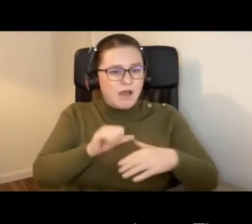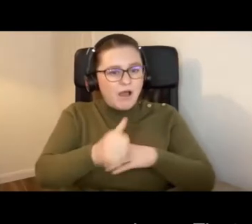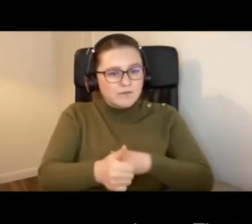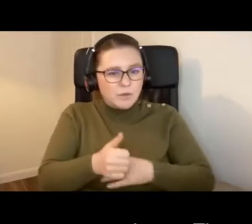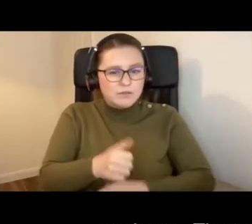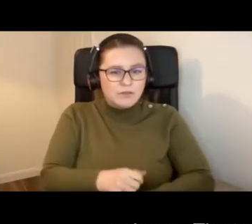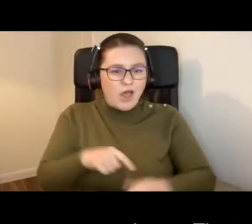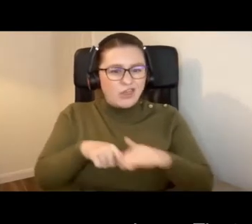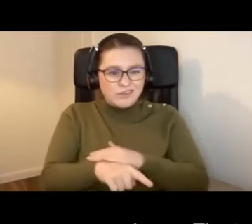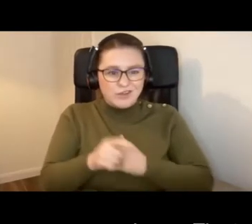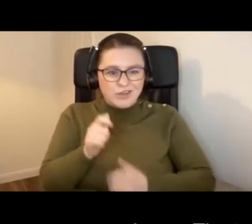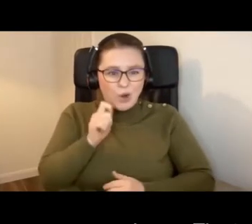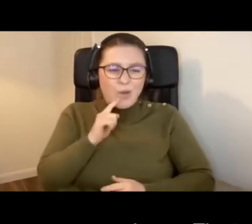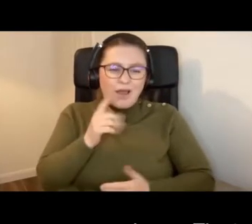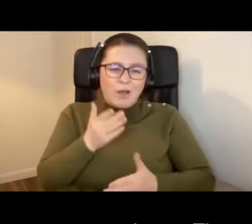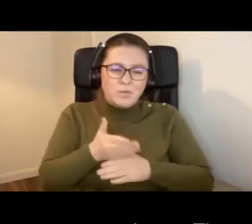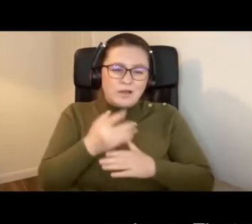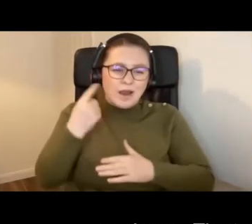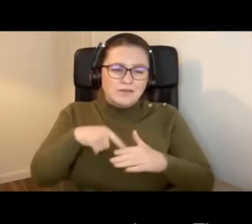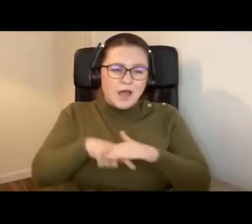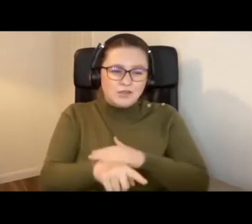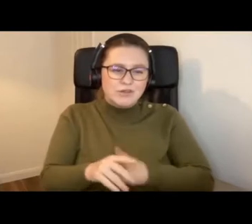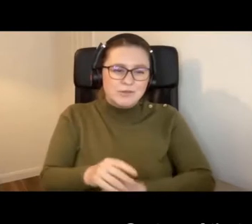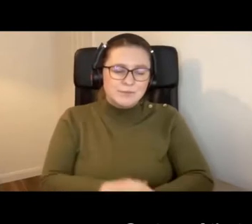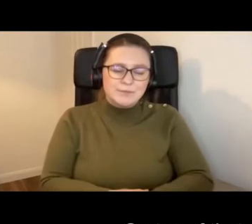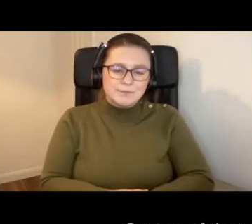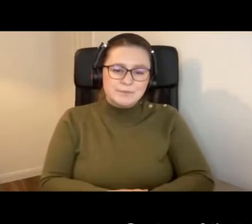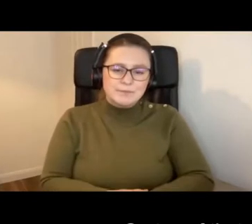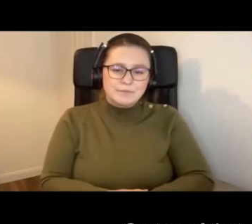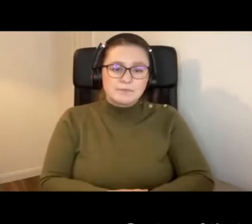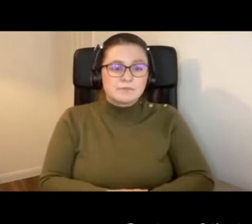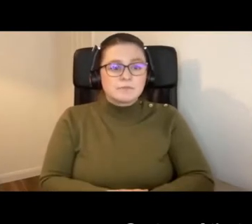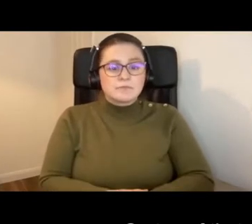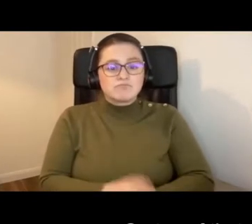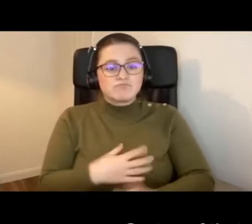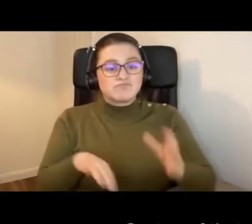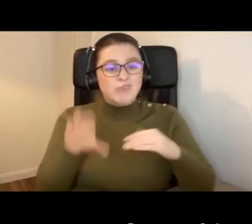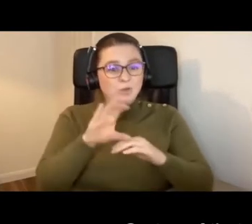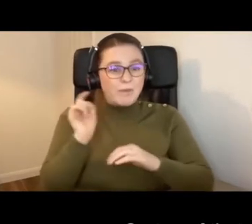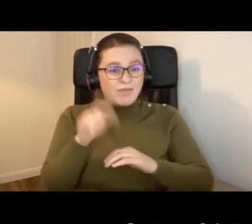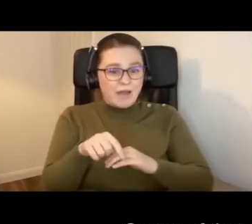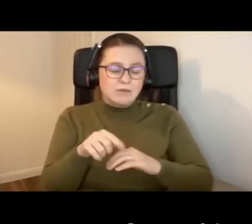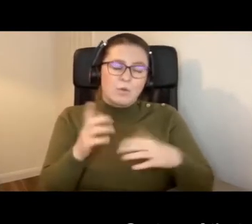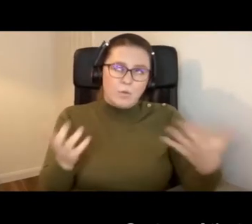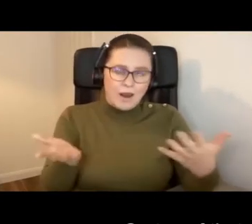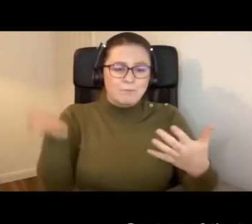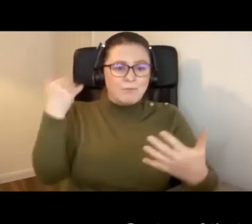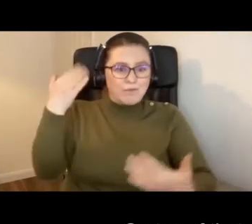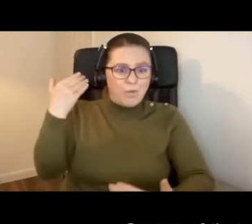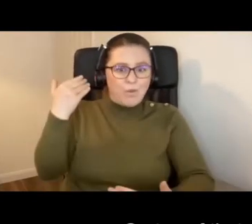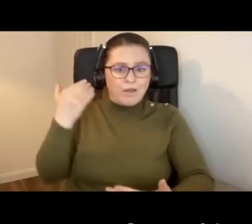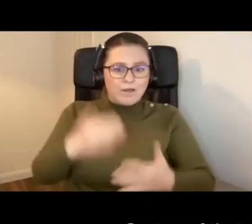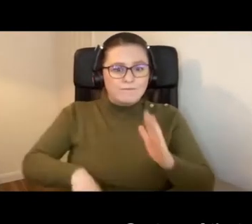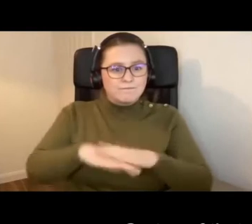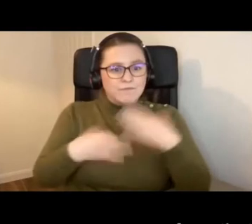tunnel bit gives you a clue. I work for London Underground. In top of that, I'm a, well, was a qualified